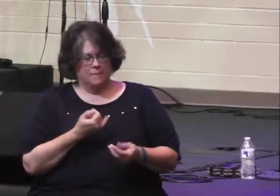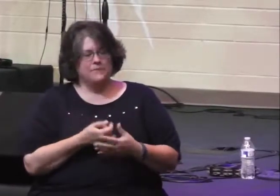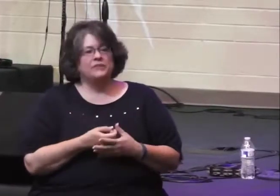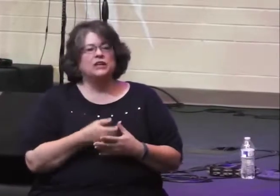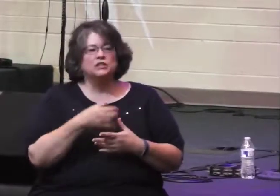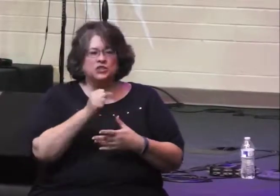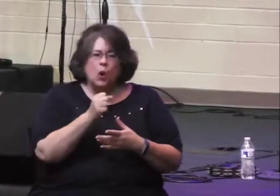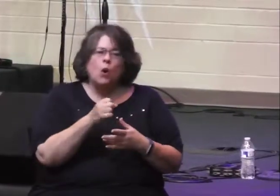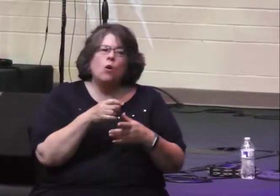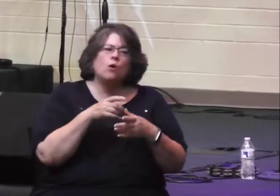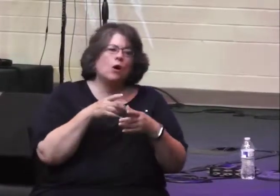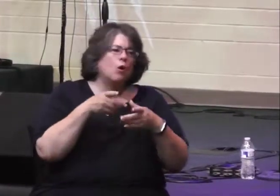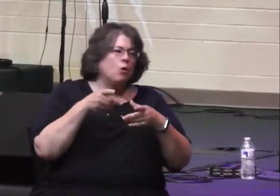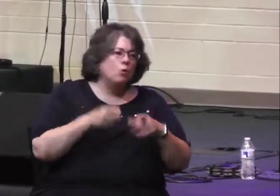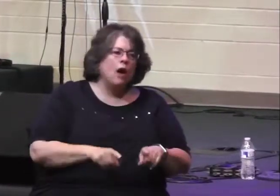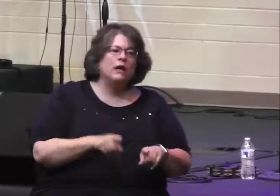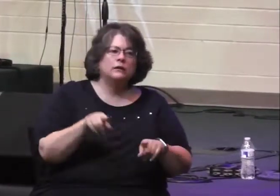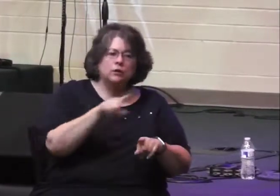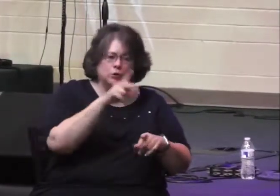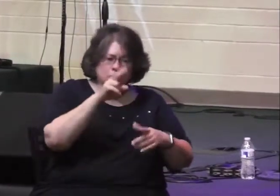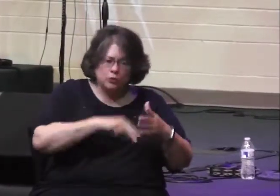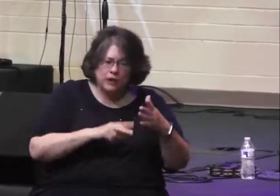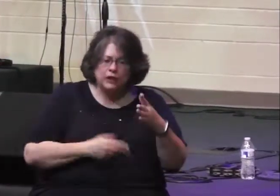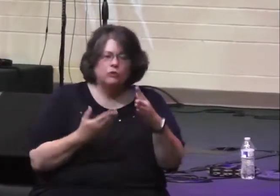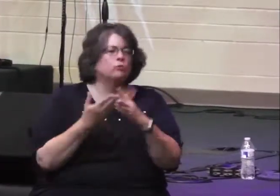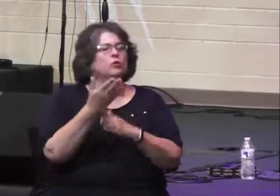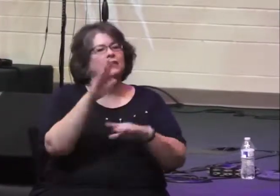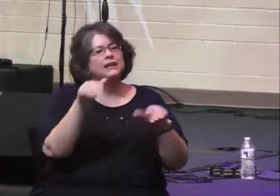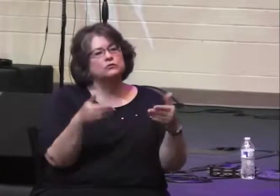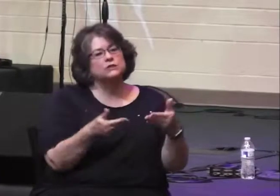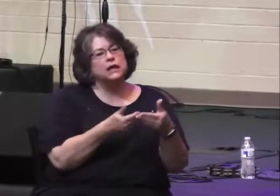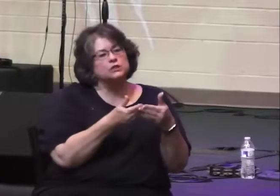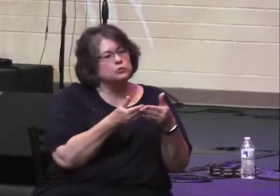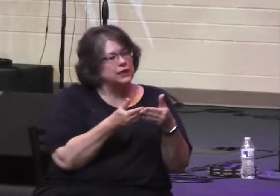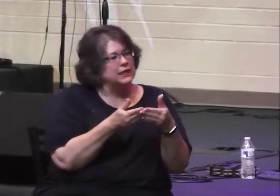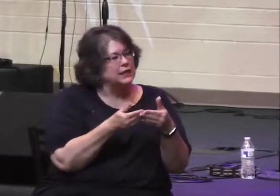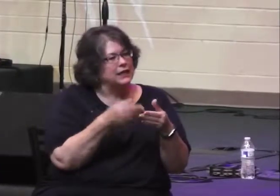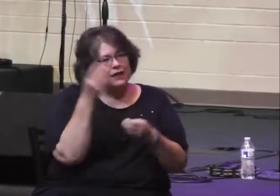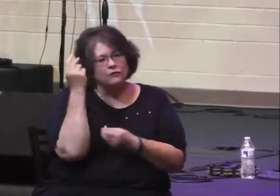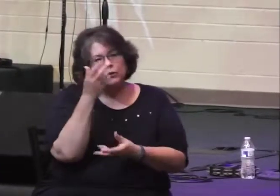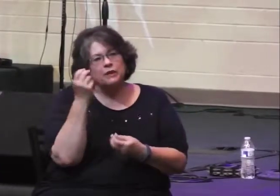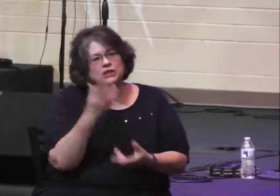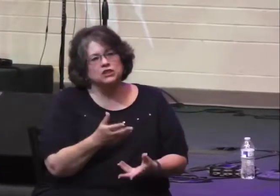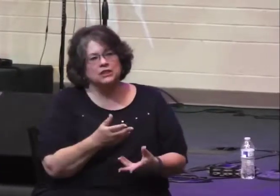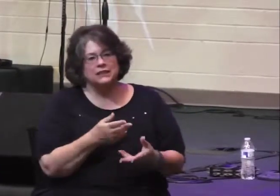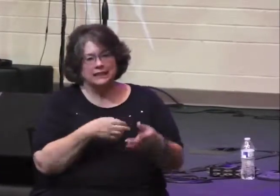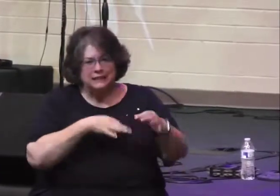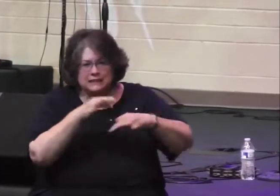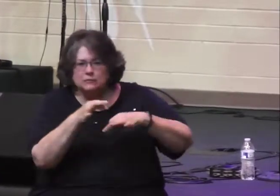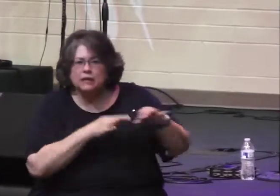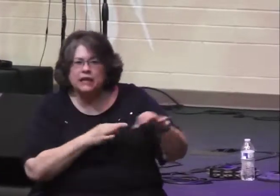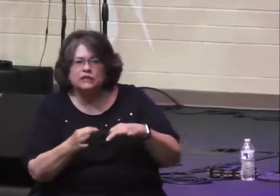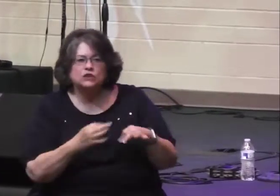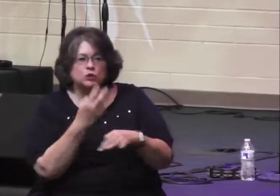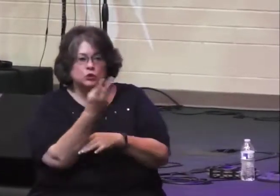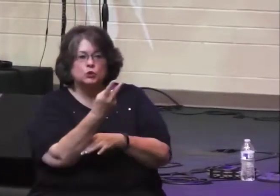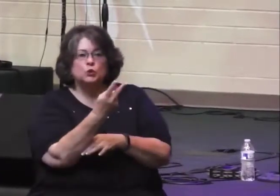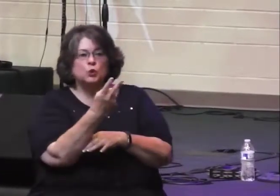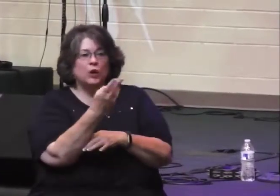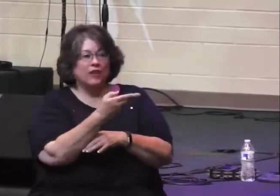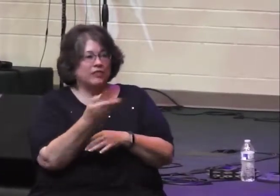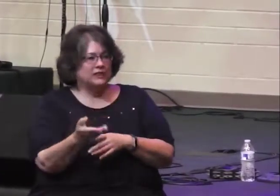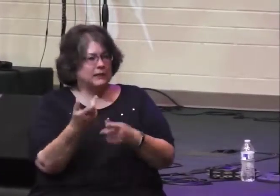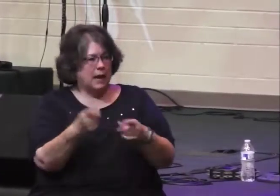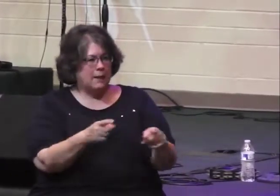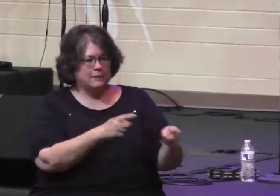And so as you read through kind of the introductory material, it highlights two steps that he takes early on in